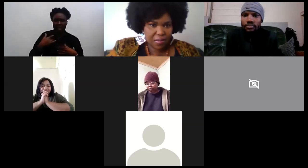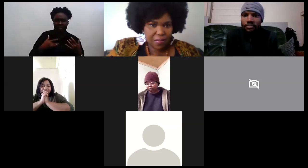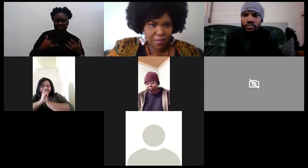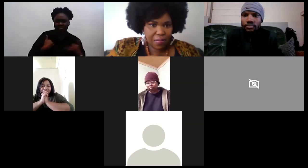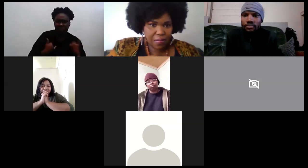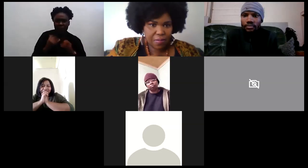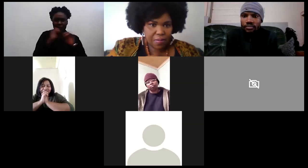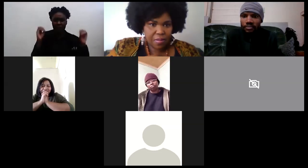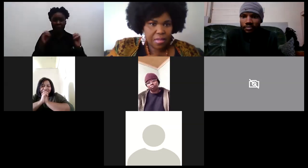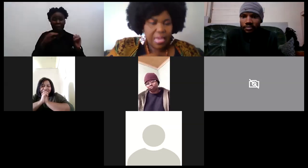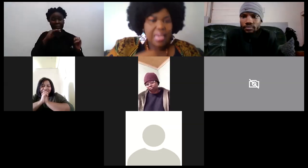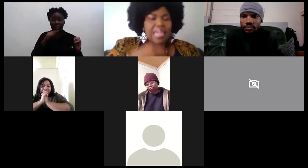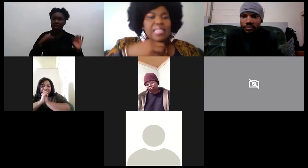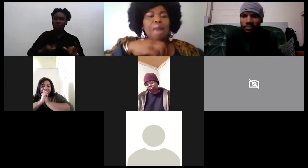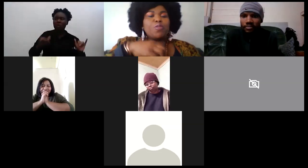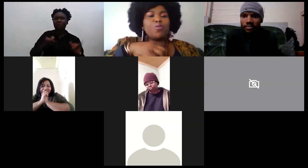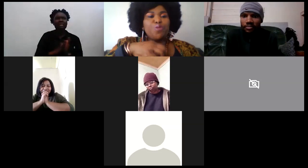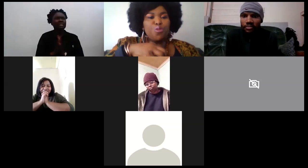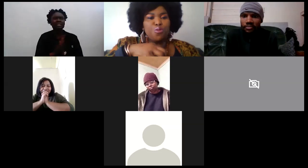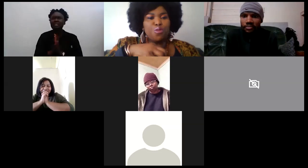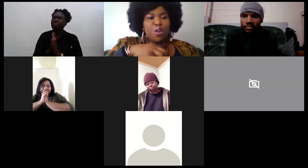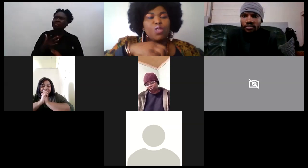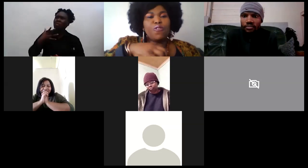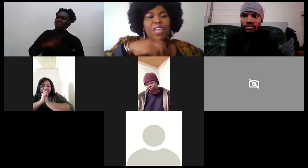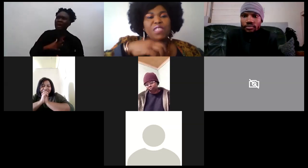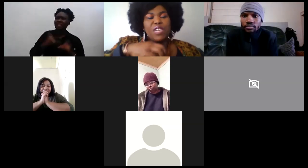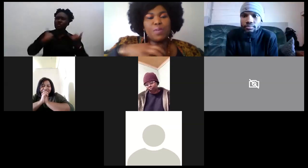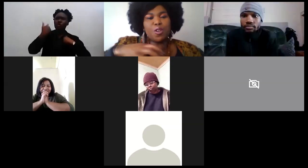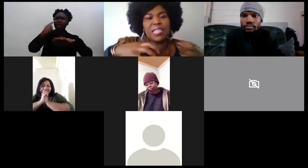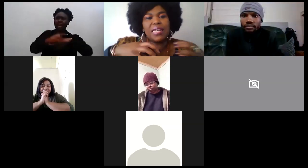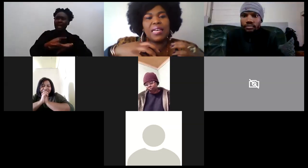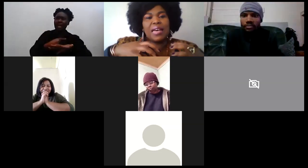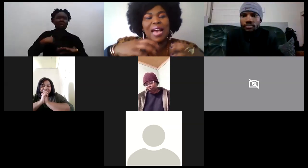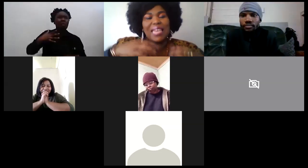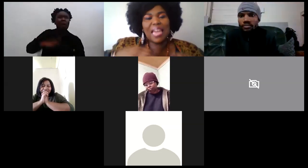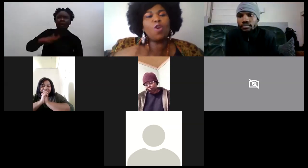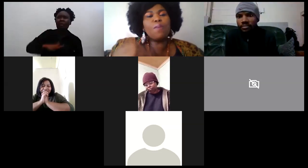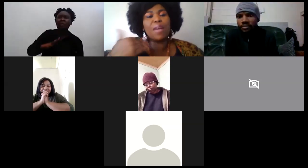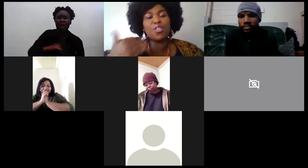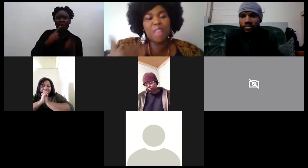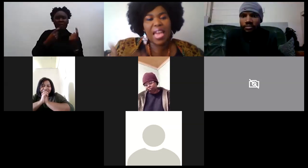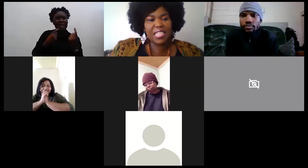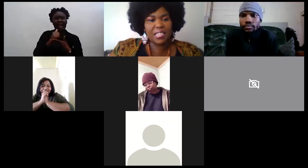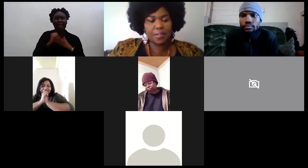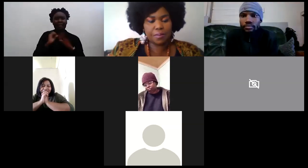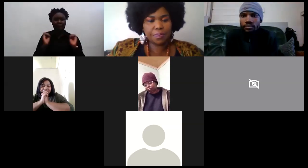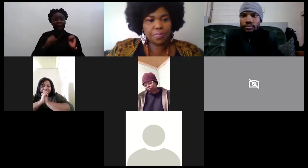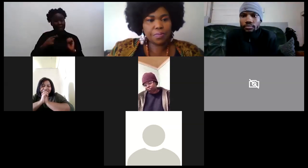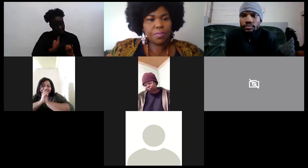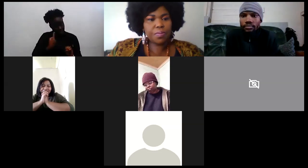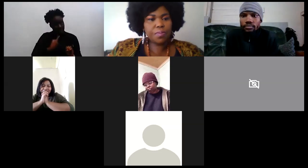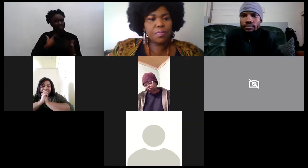it it is up to you to first feel it because again going back to the energy